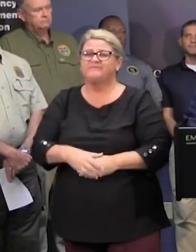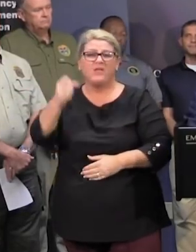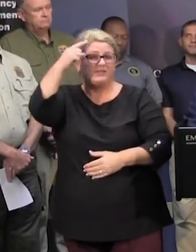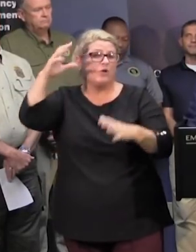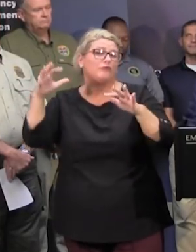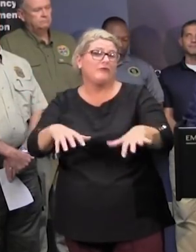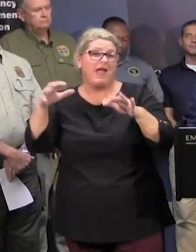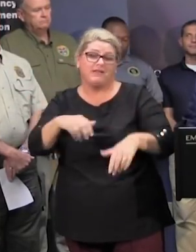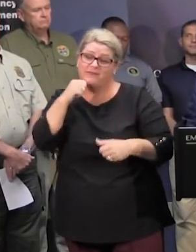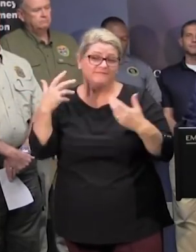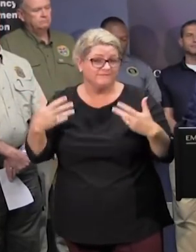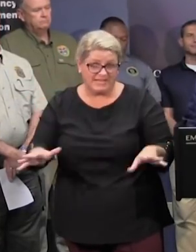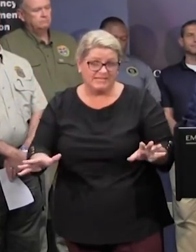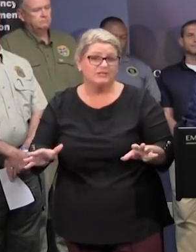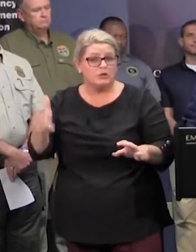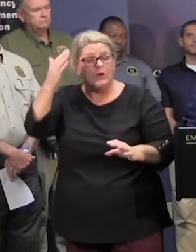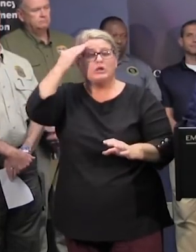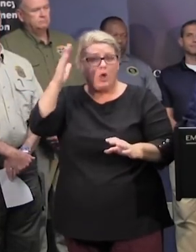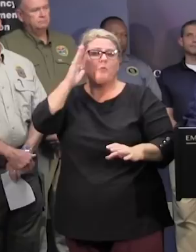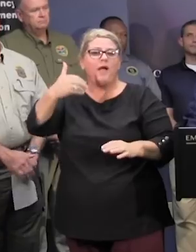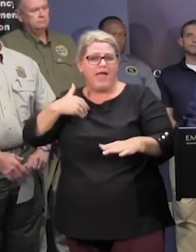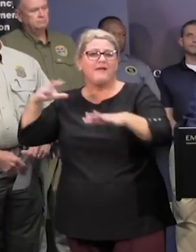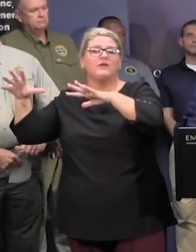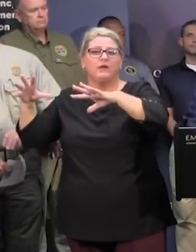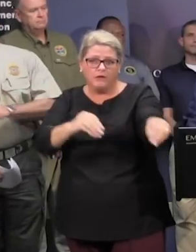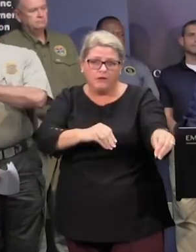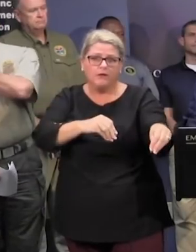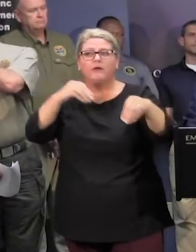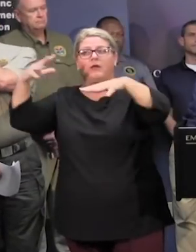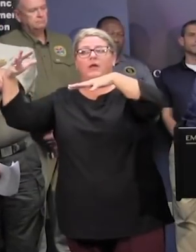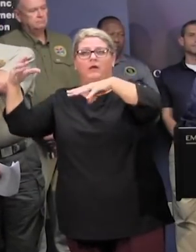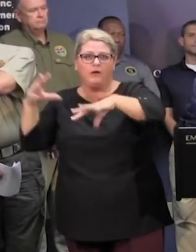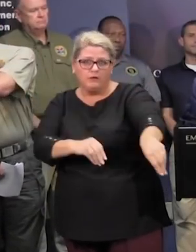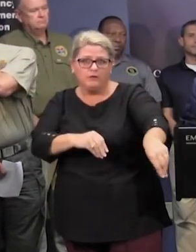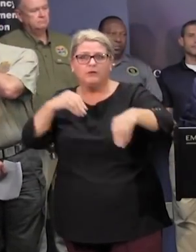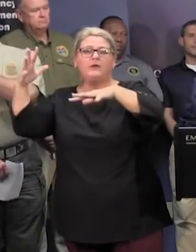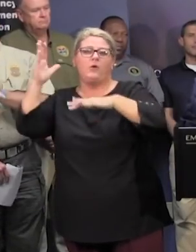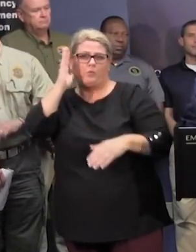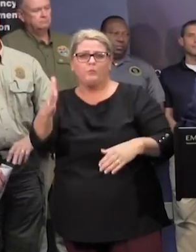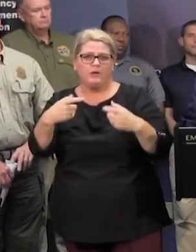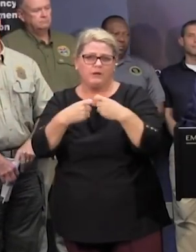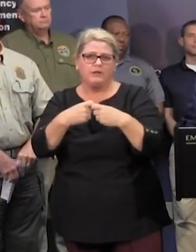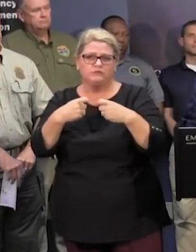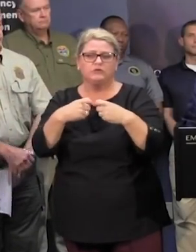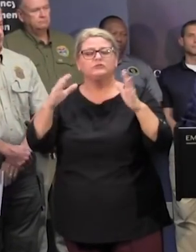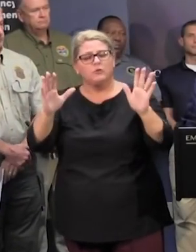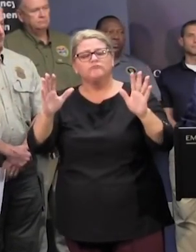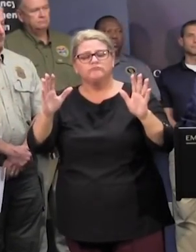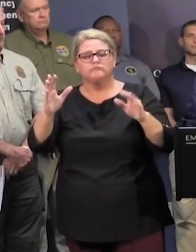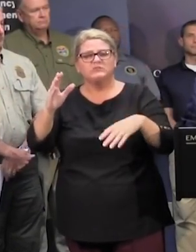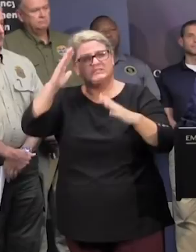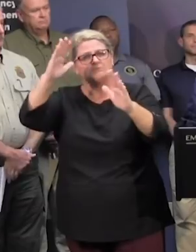we do expect to see fluctuation in the outage numbers um i would like to take this opportunity to say thank you